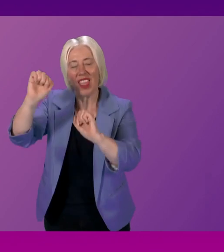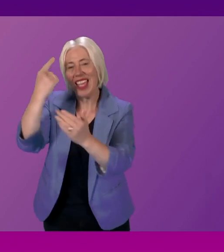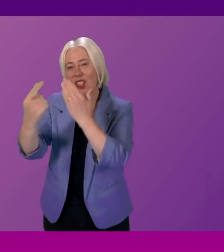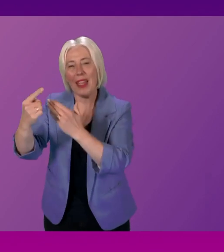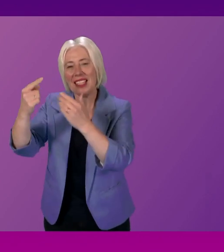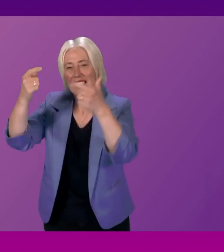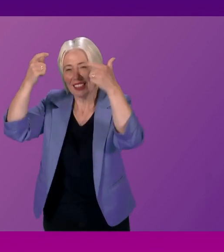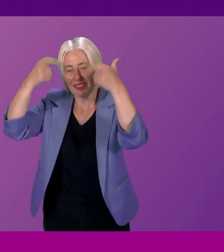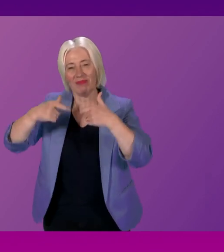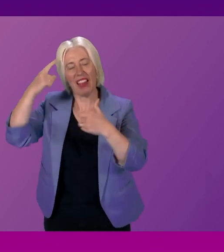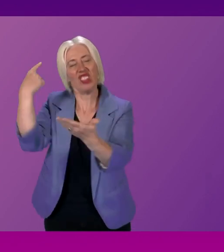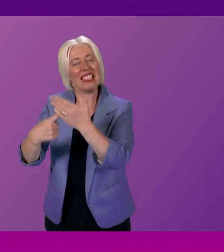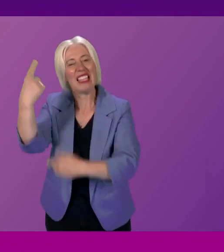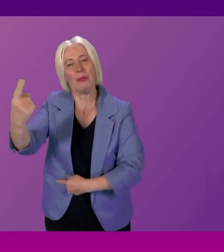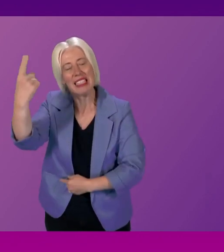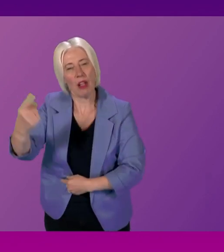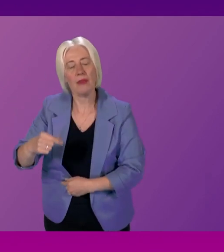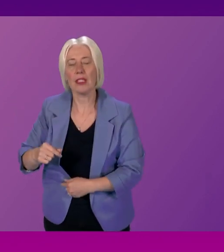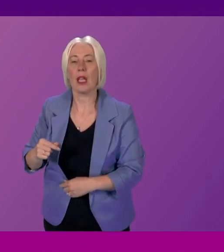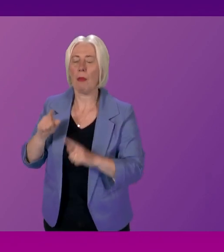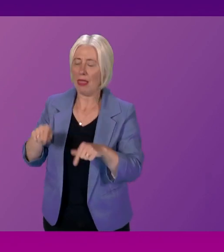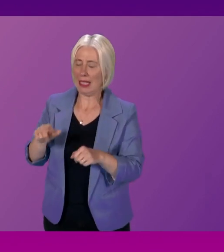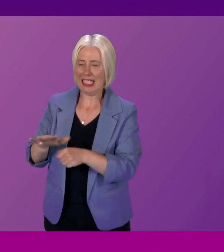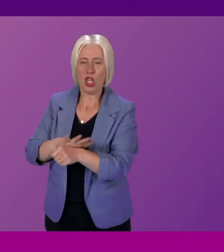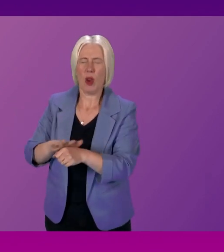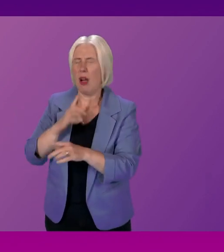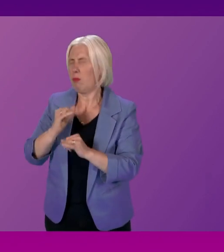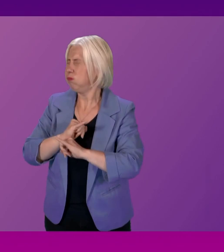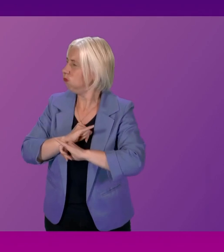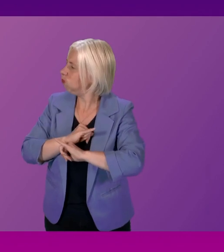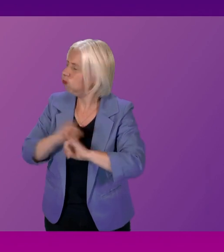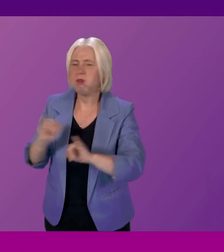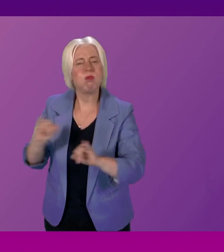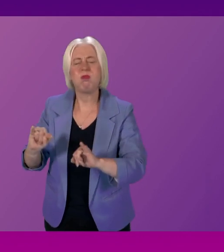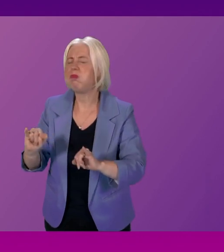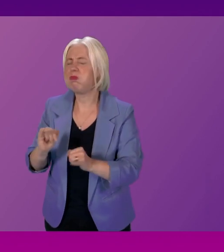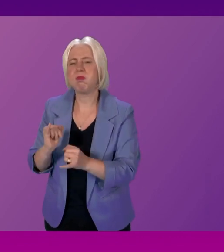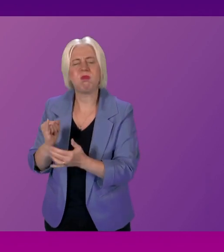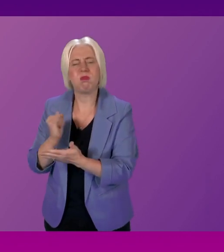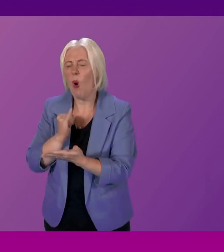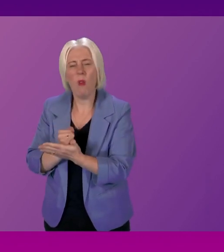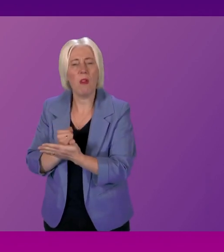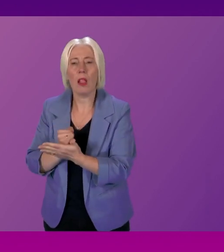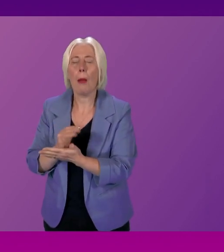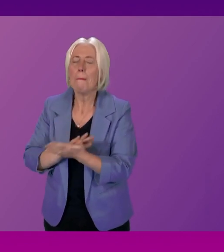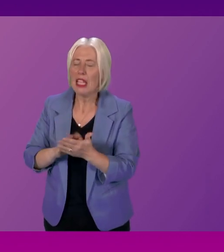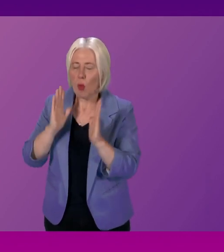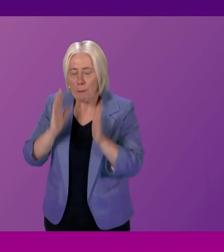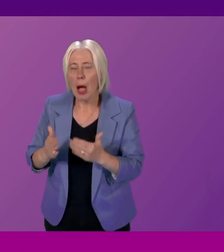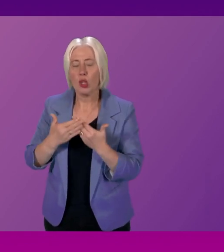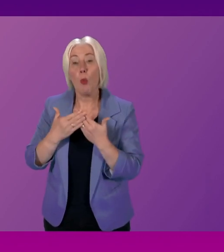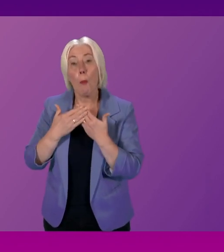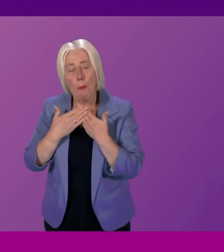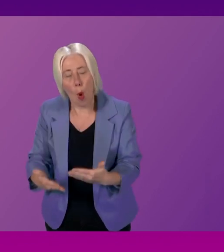judiciary. will end by saying that this dreadful case, this tragic case, reminds us of the need to do more to